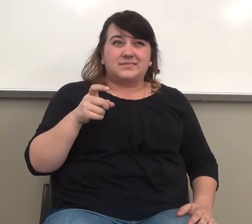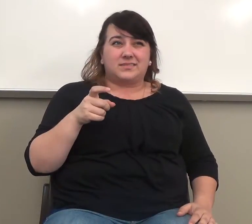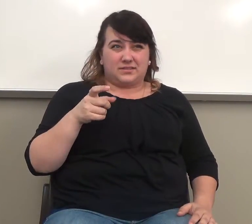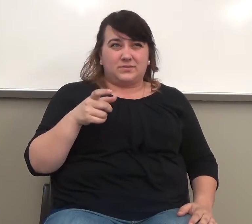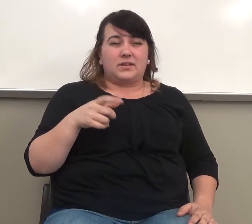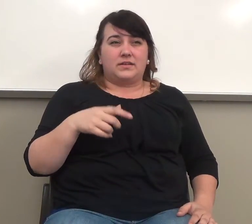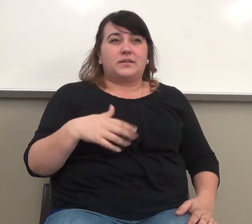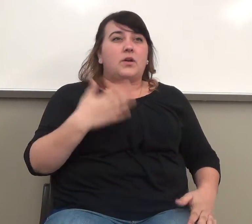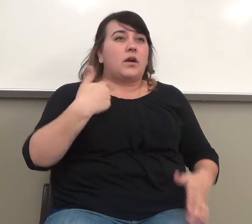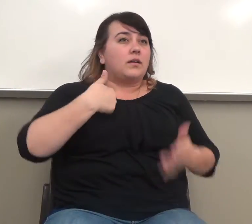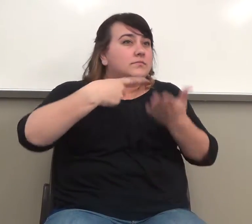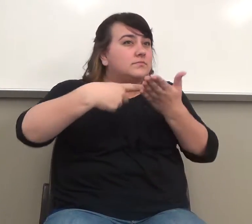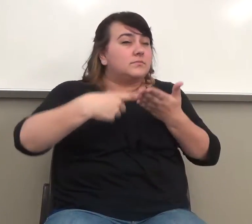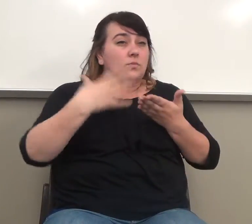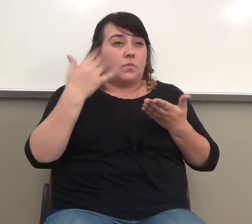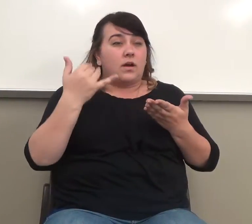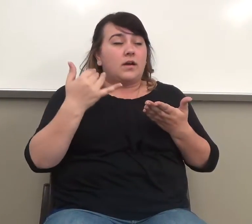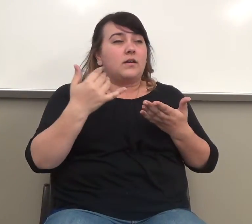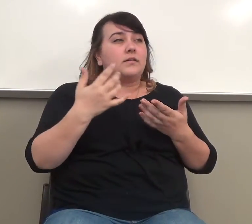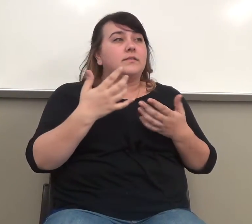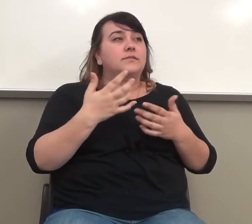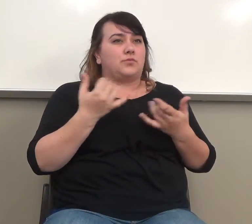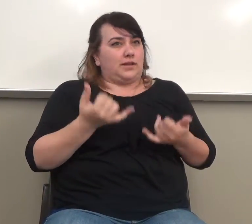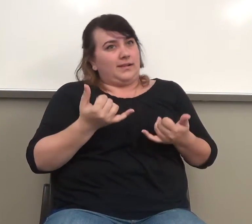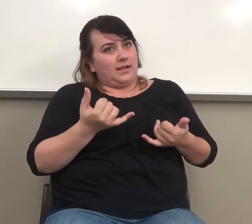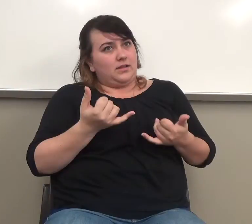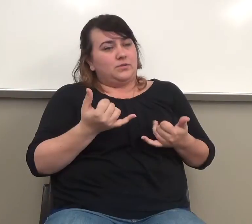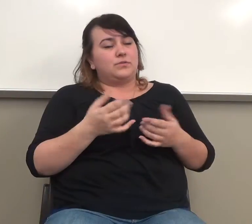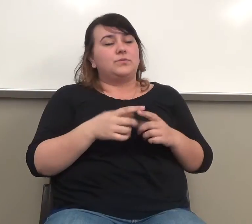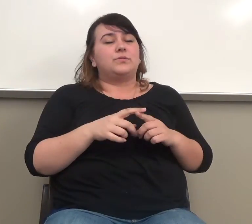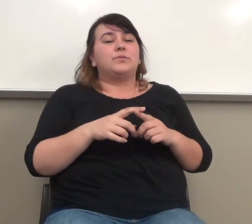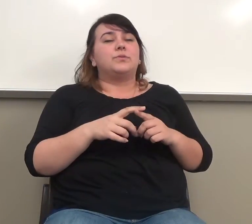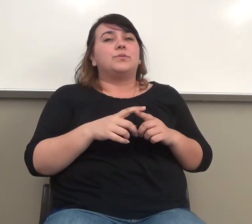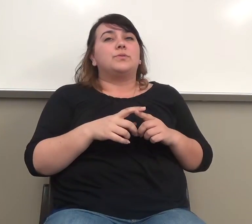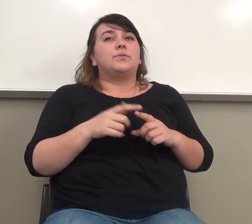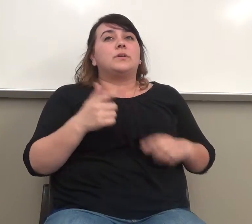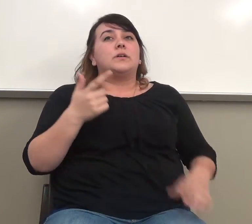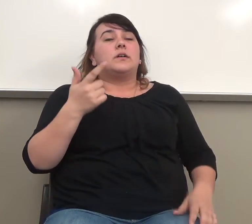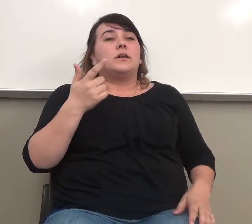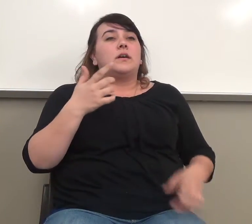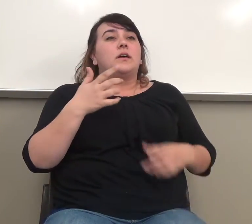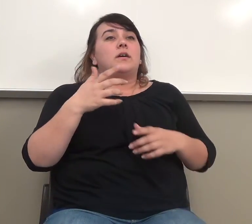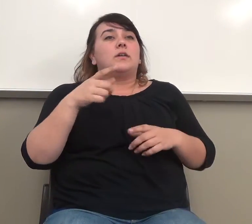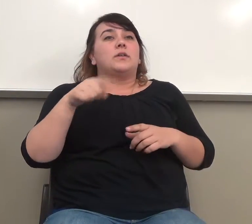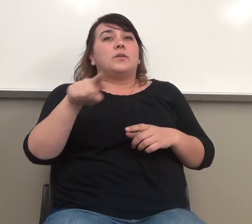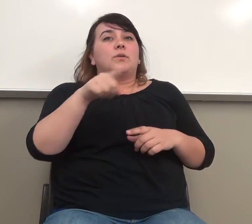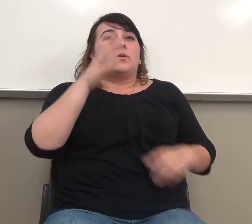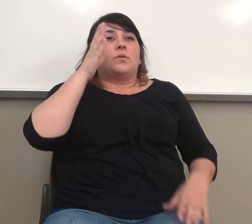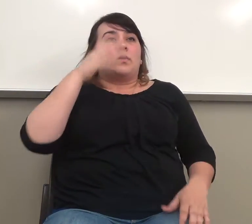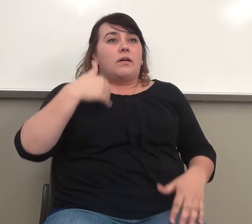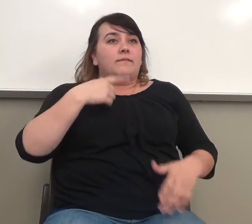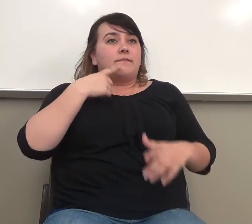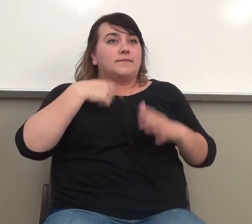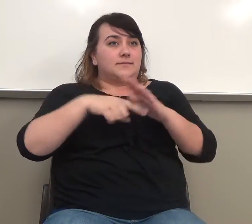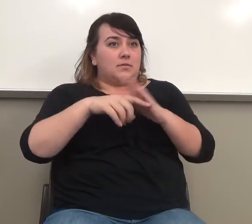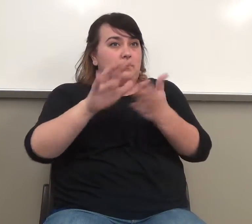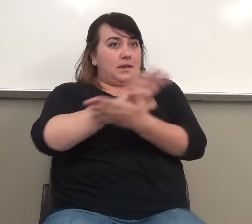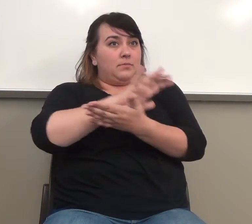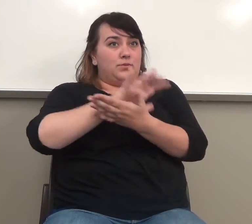I'm going over this is, right now, is because I'm going to assign you a paper today, and you